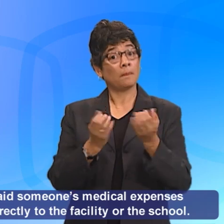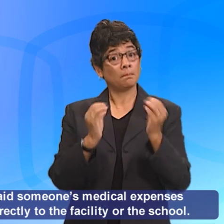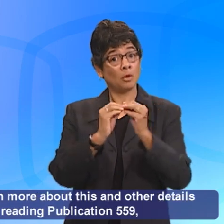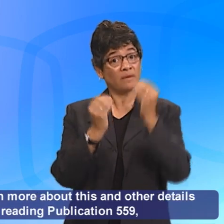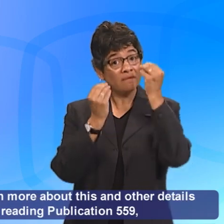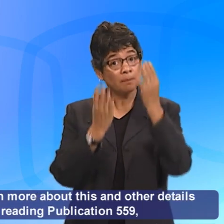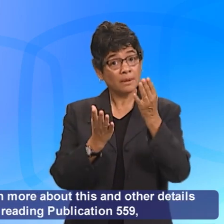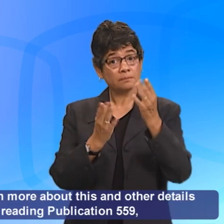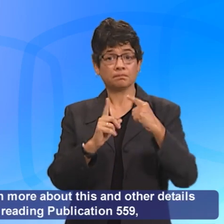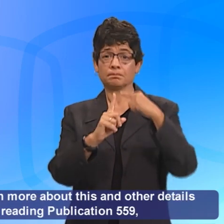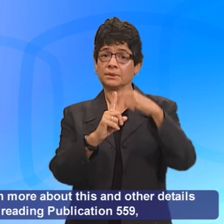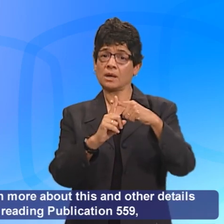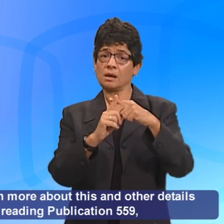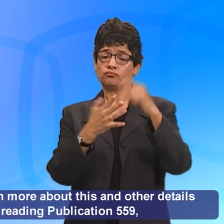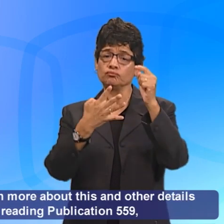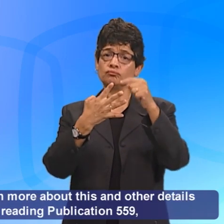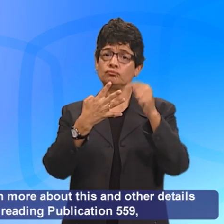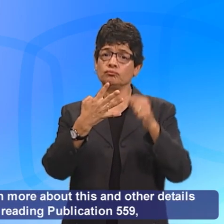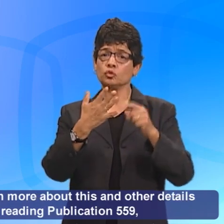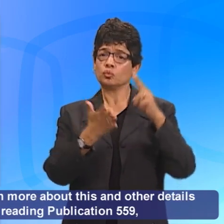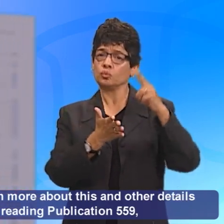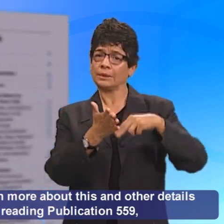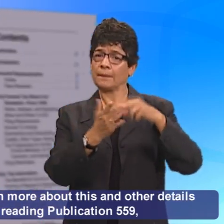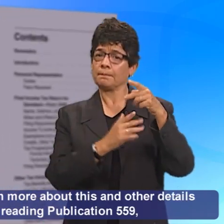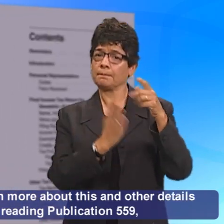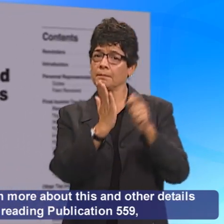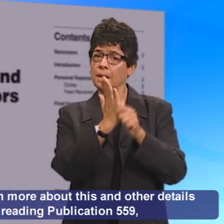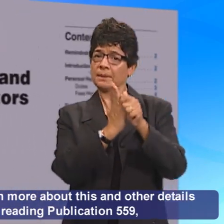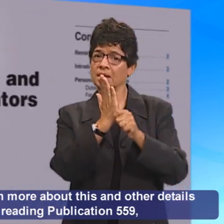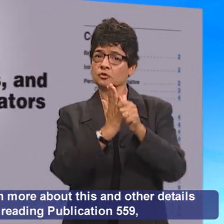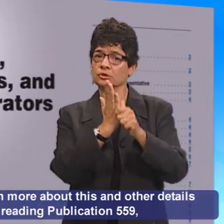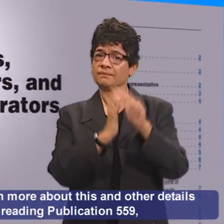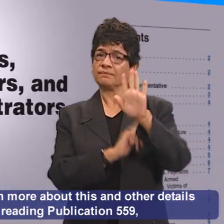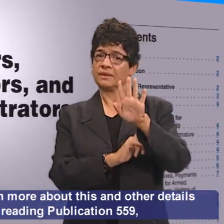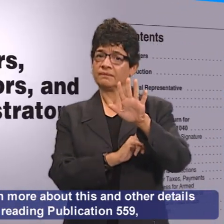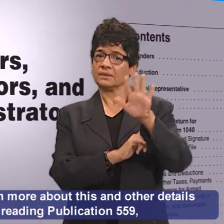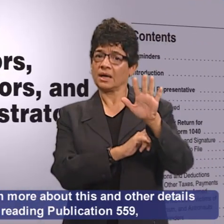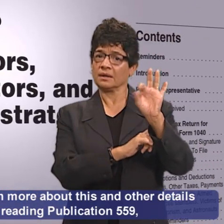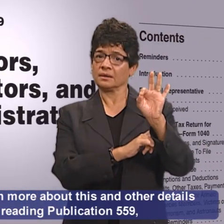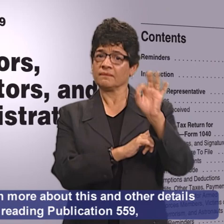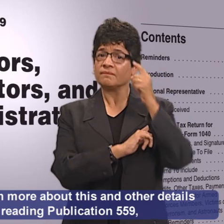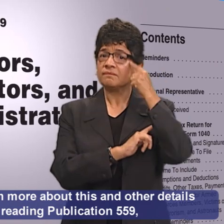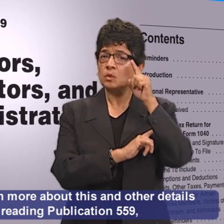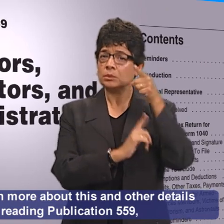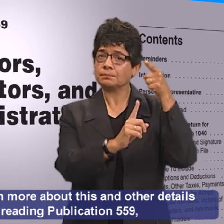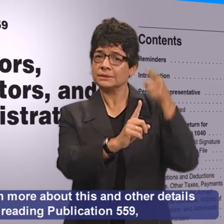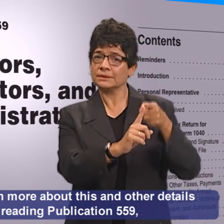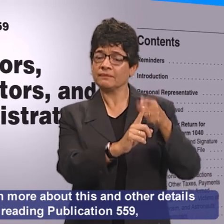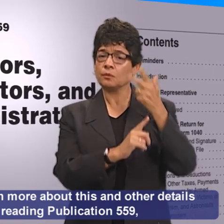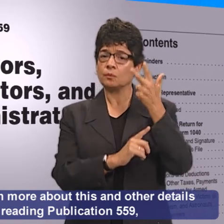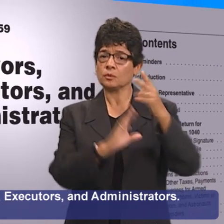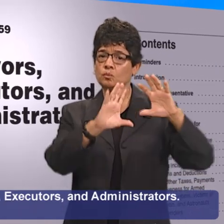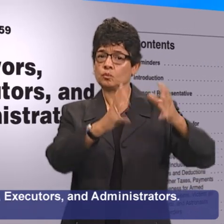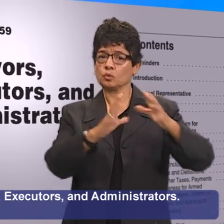You can learn more about this and other details by reading Publication 559, Survivors,